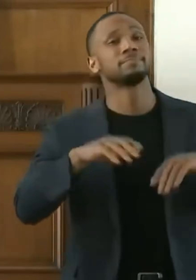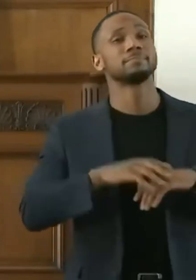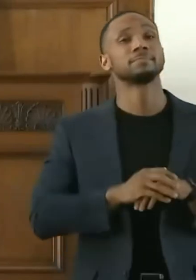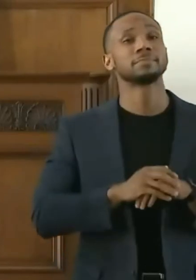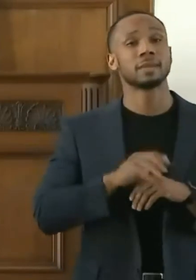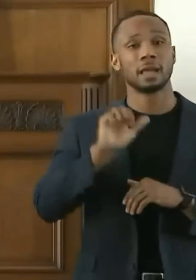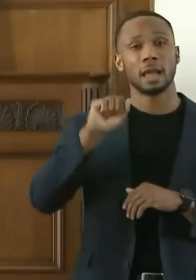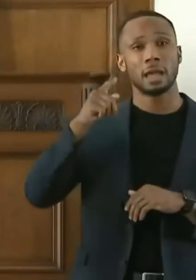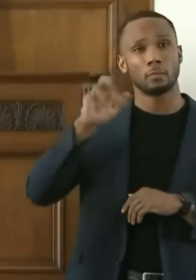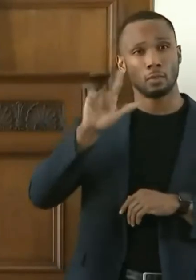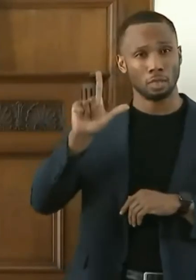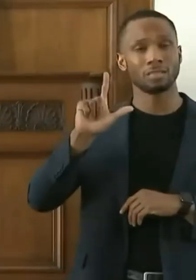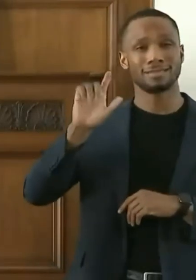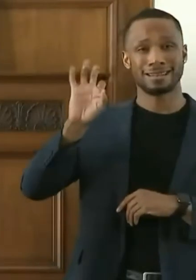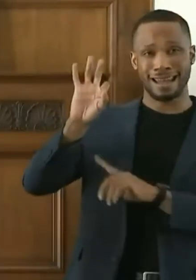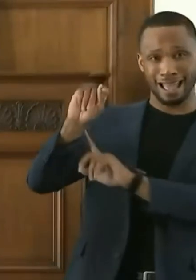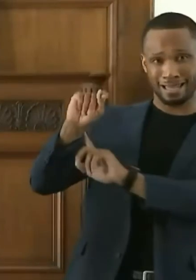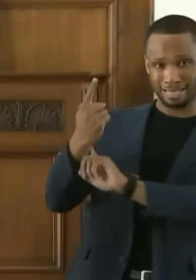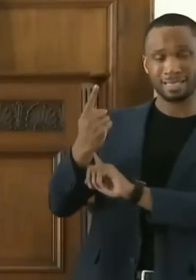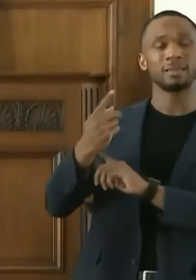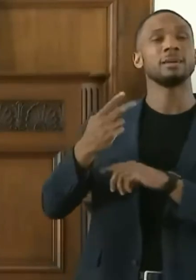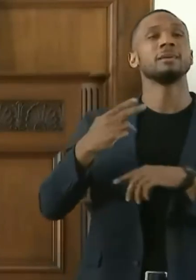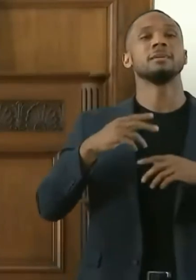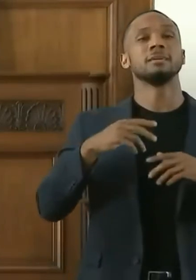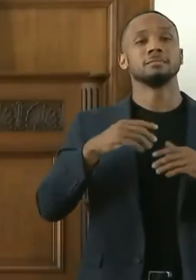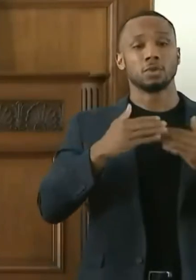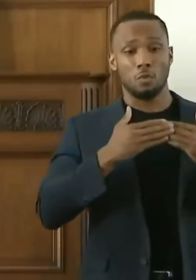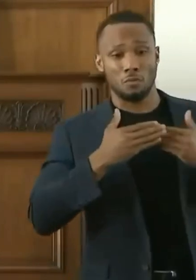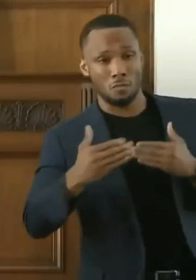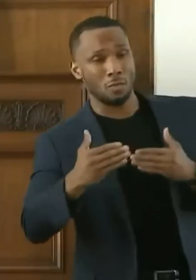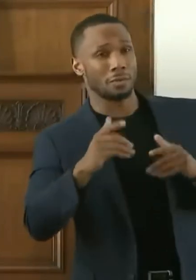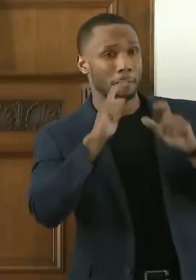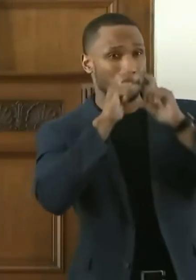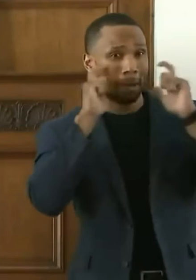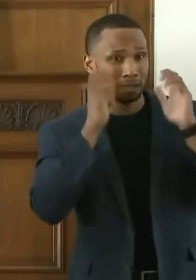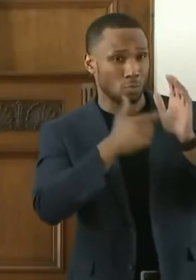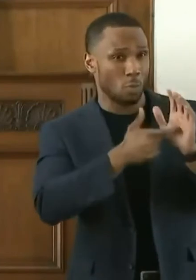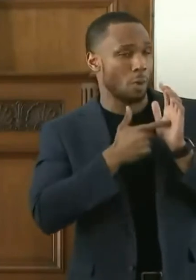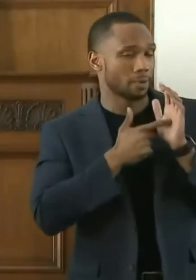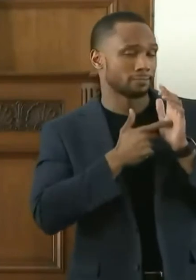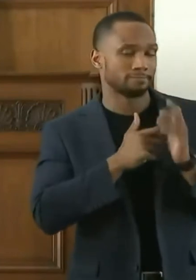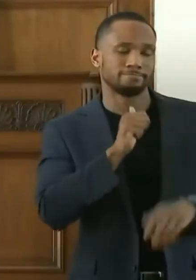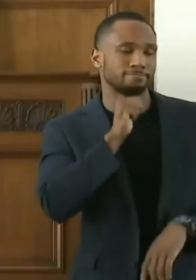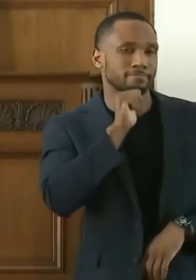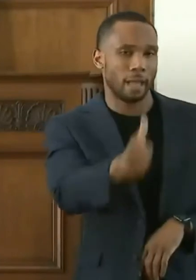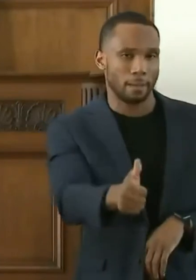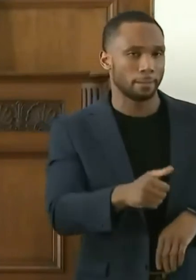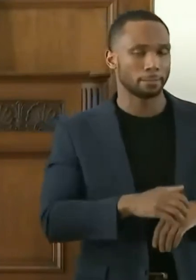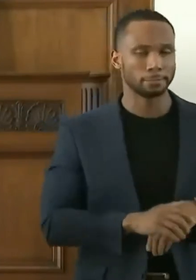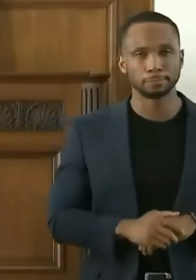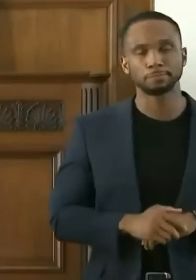After April the 9th, I will not keep the mask order in effect.